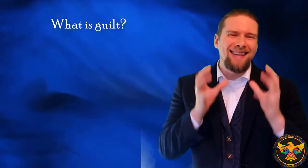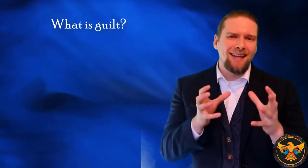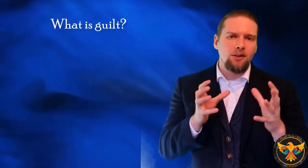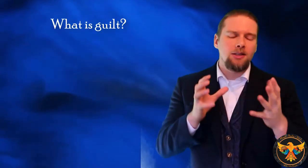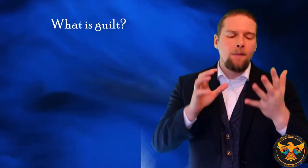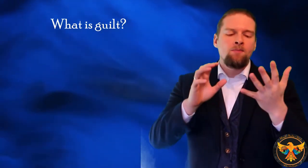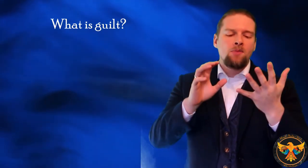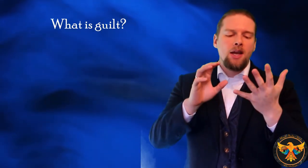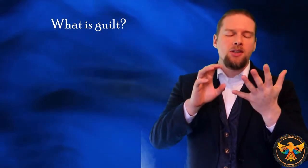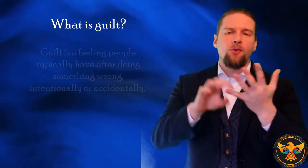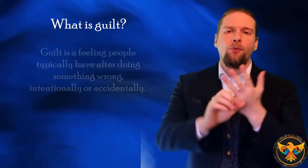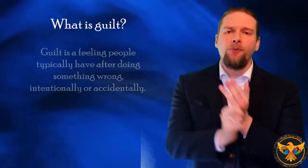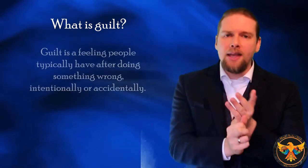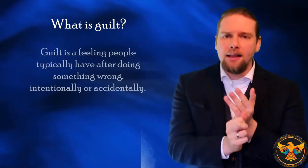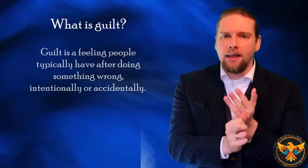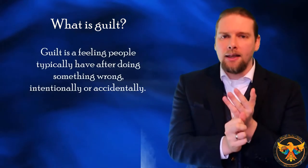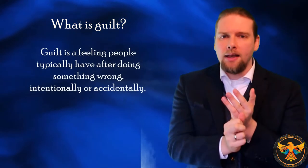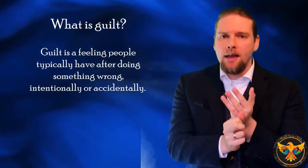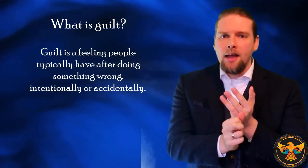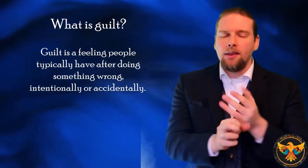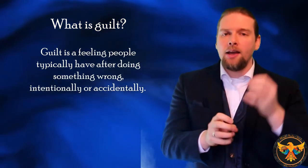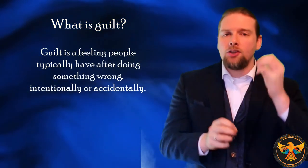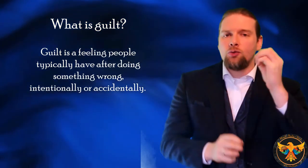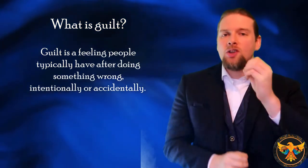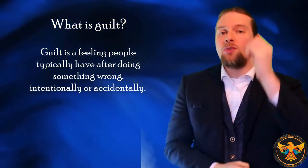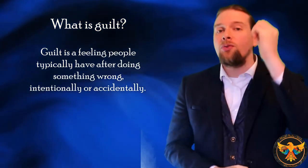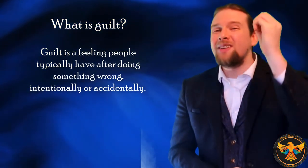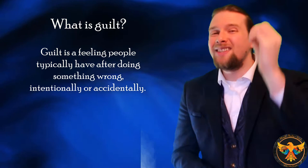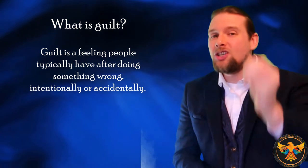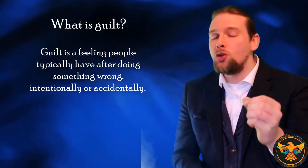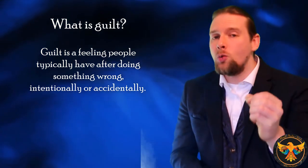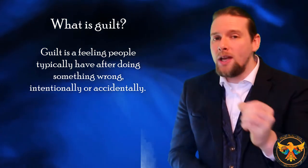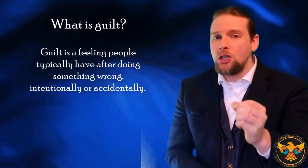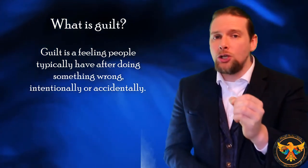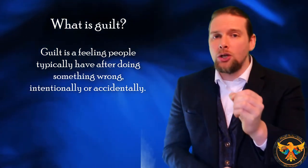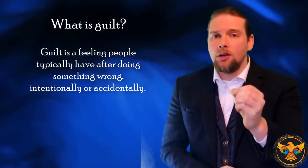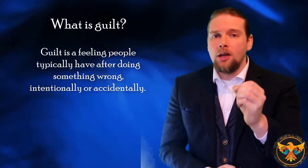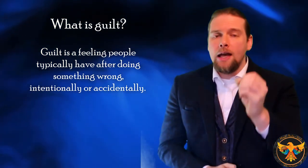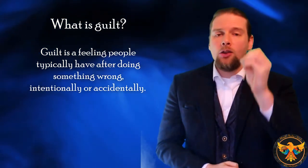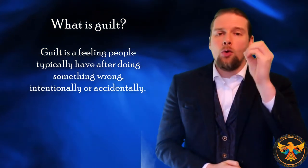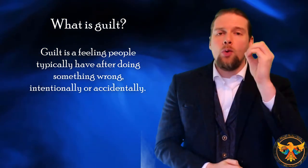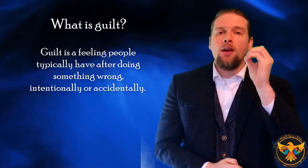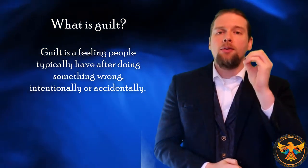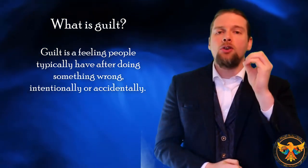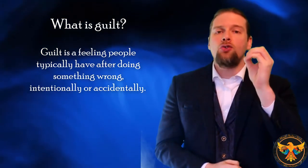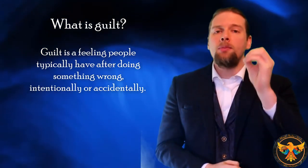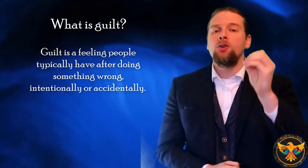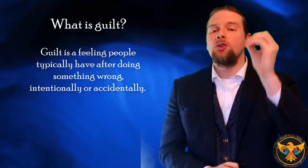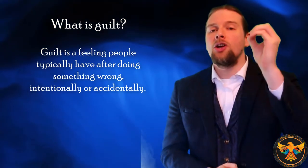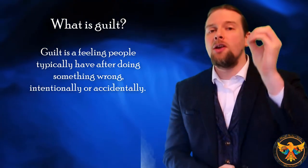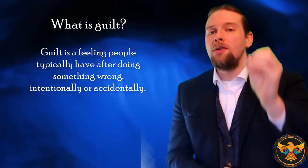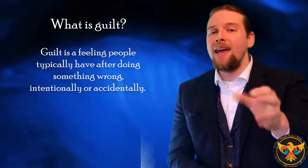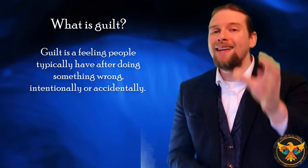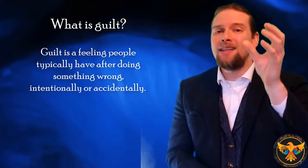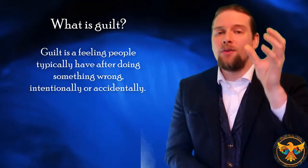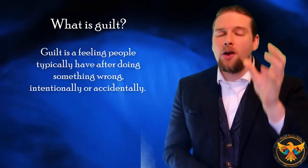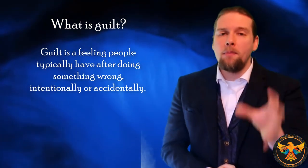Guilt is a feeling that has arisen from a situation that we have attributed a negative, an